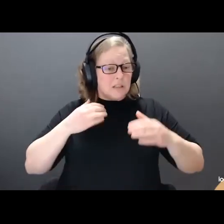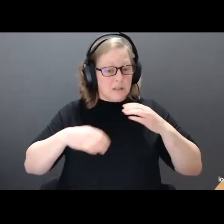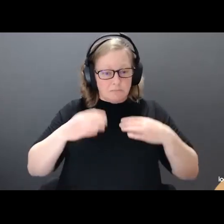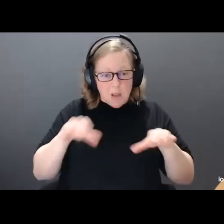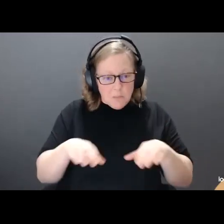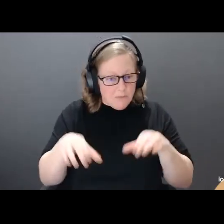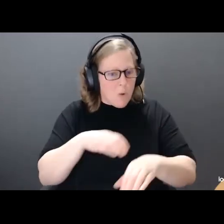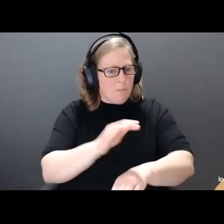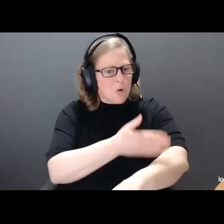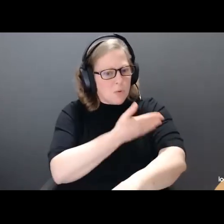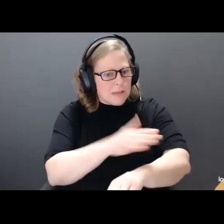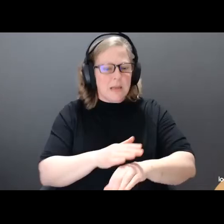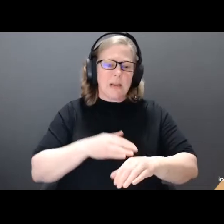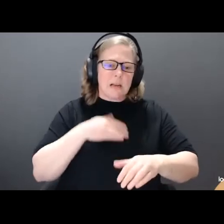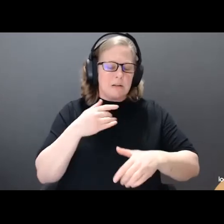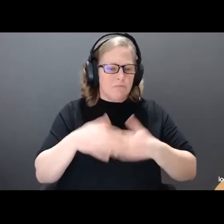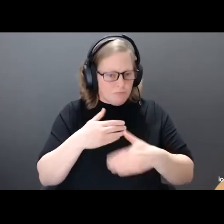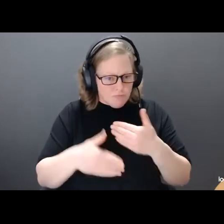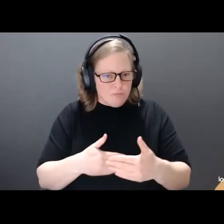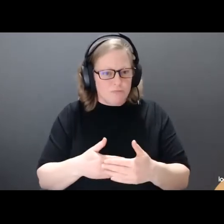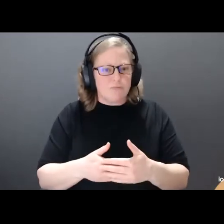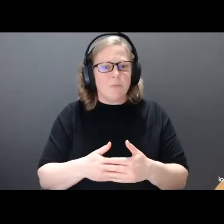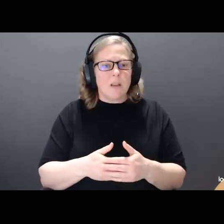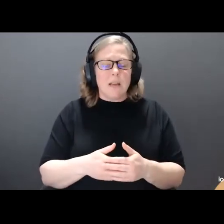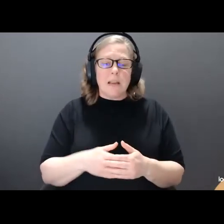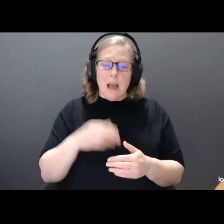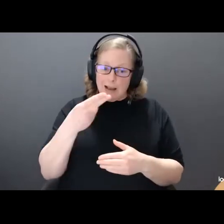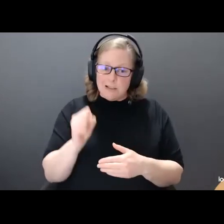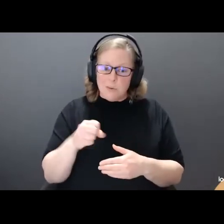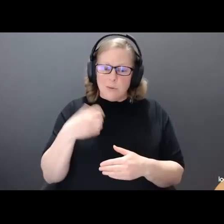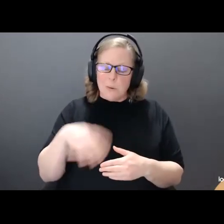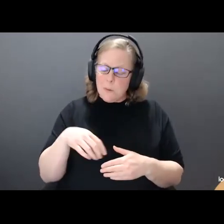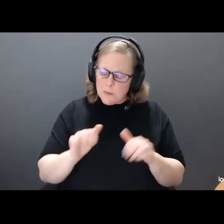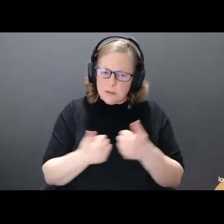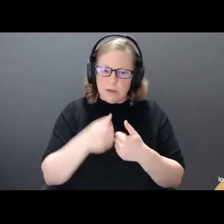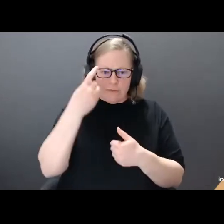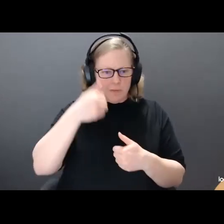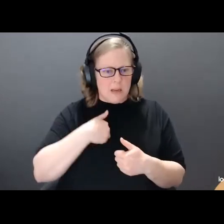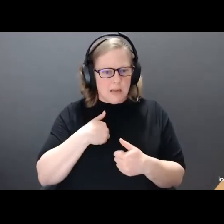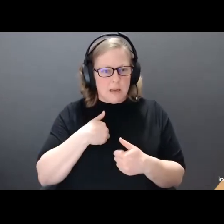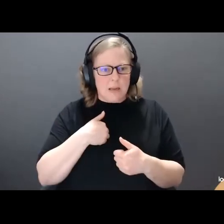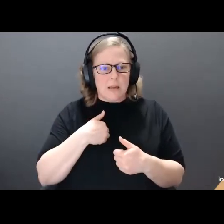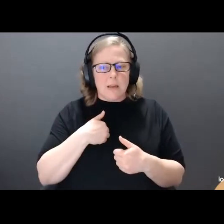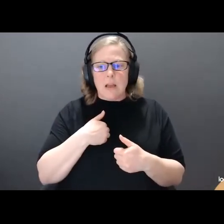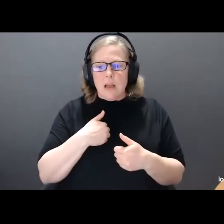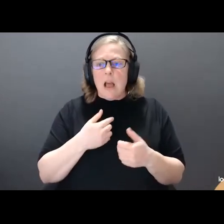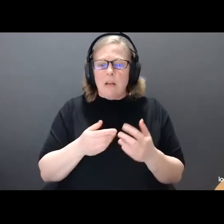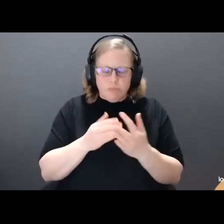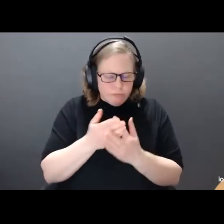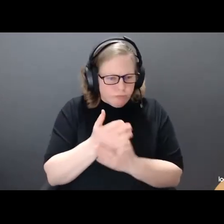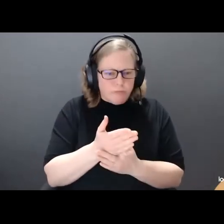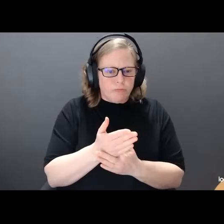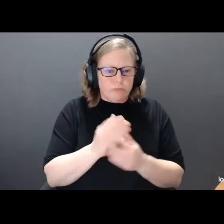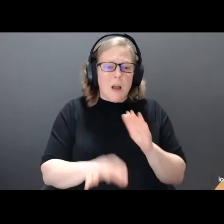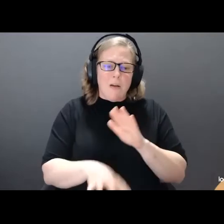High school for me has been a road map that's been extremely hard to navigate, although I figured out what works for me and succeeded and made it to the end. Well,